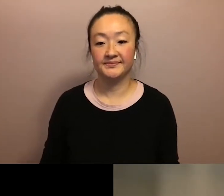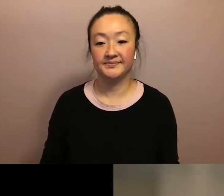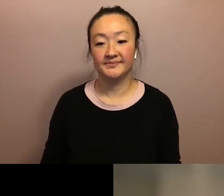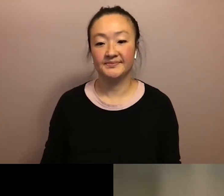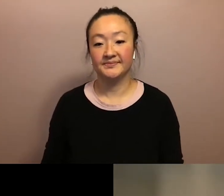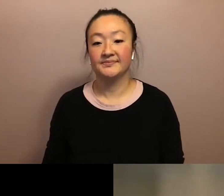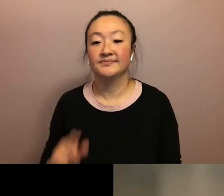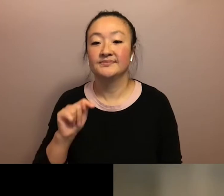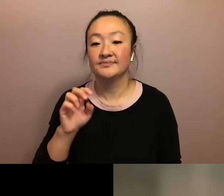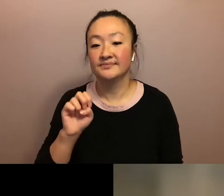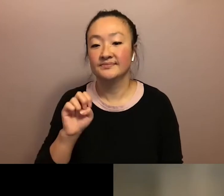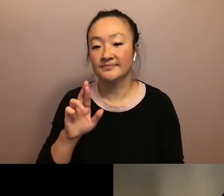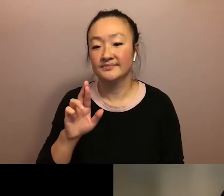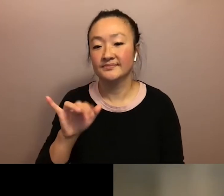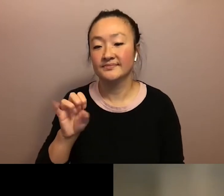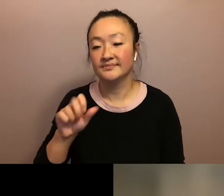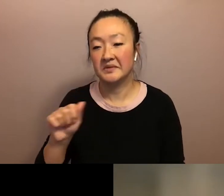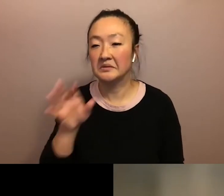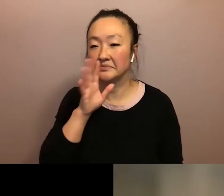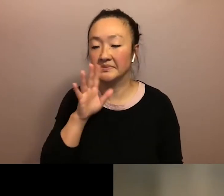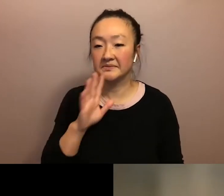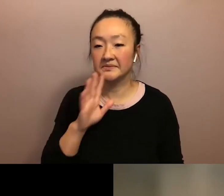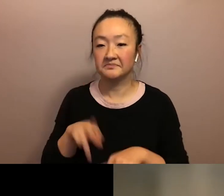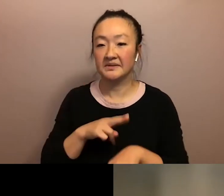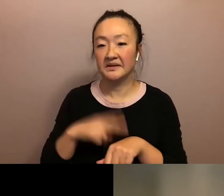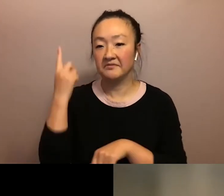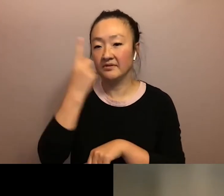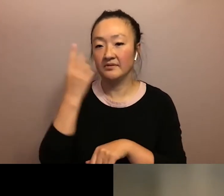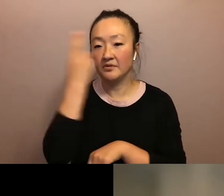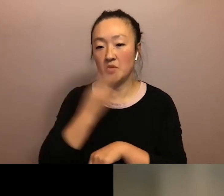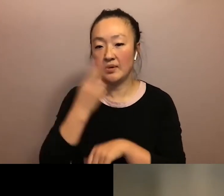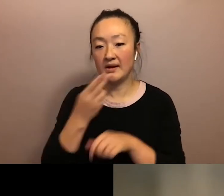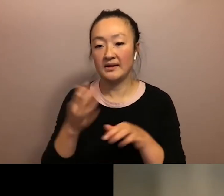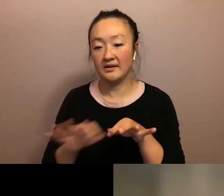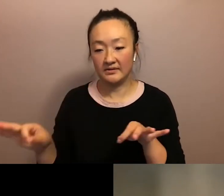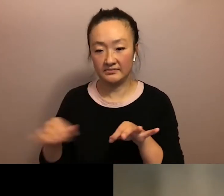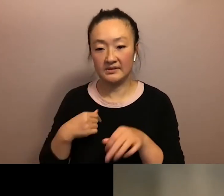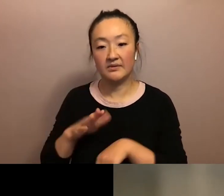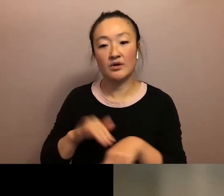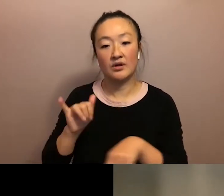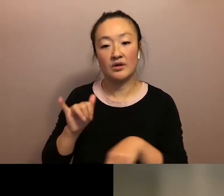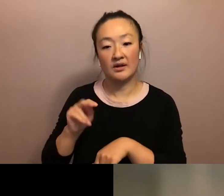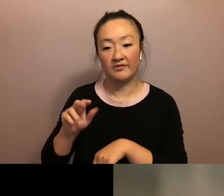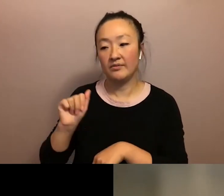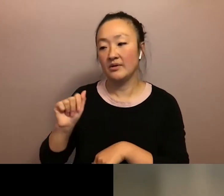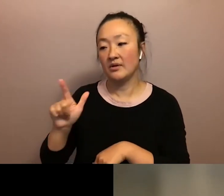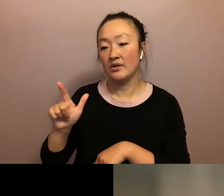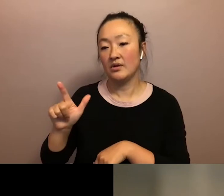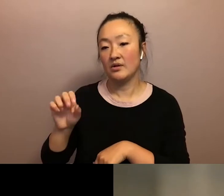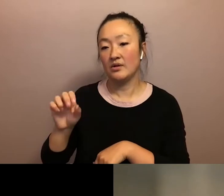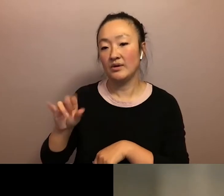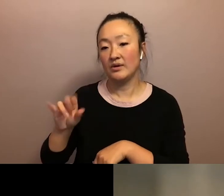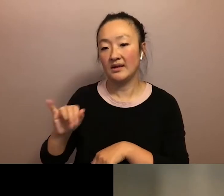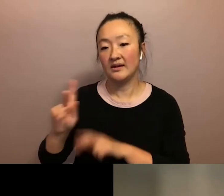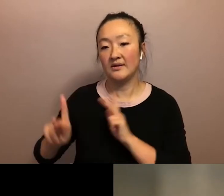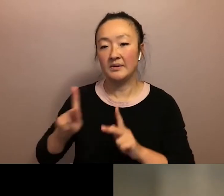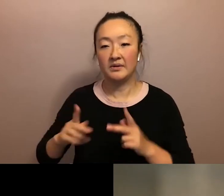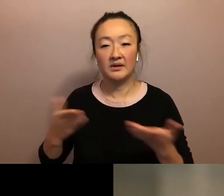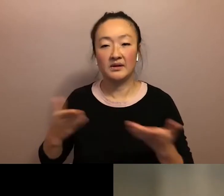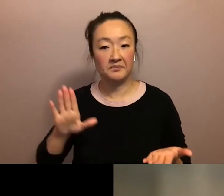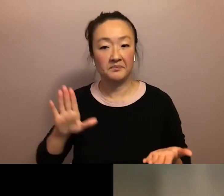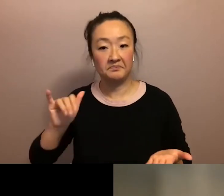Hello, Falaba family, my name is Teresa Siangatonu. I'm calling in from the ancestral lands of the Ohlone people here in the Bay Area.